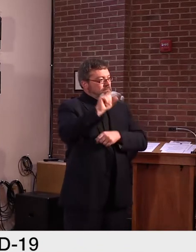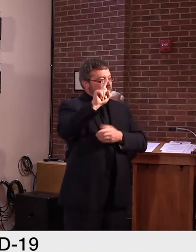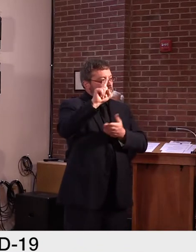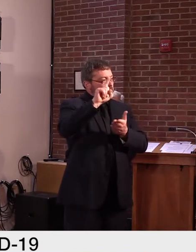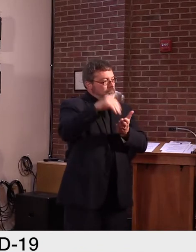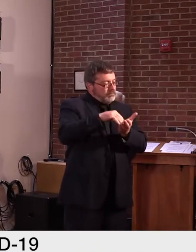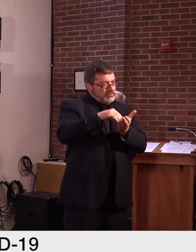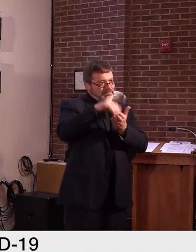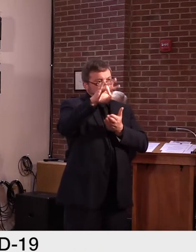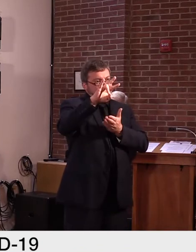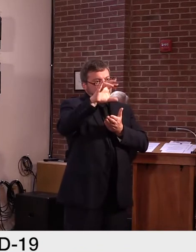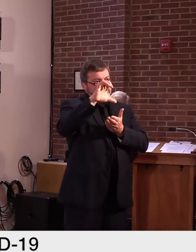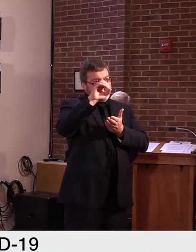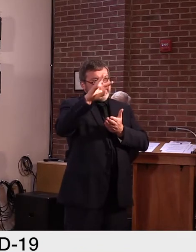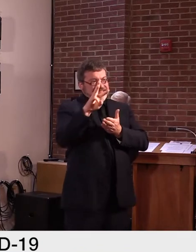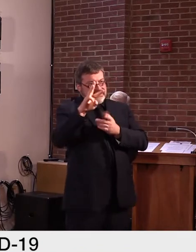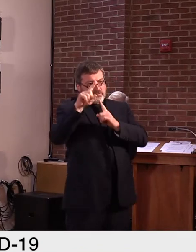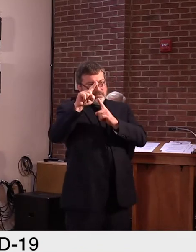added last night.